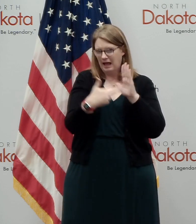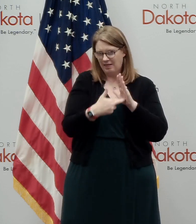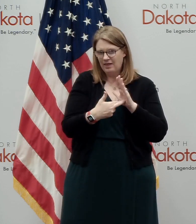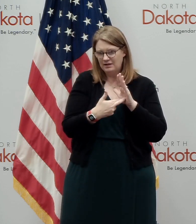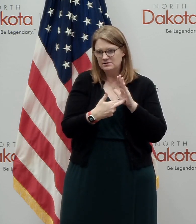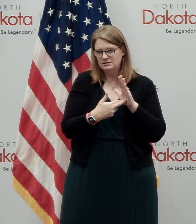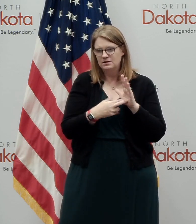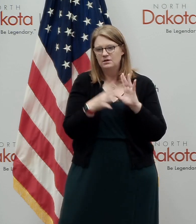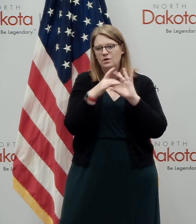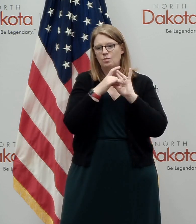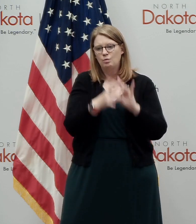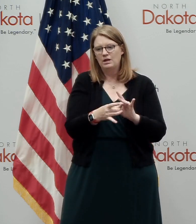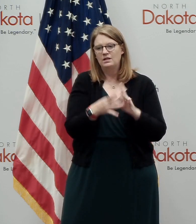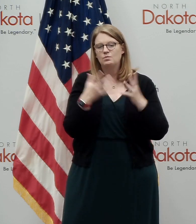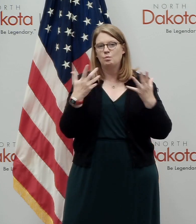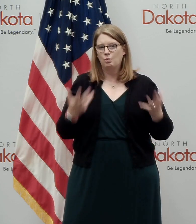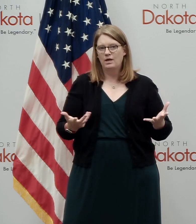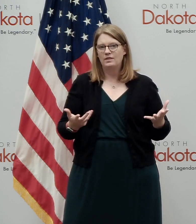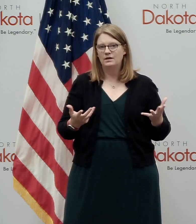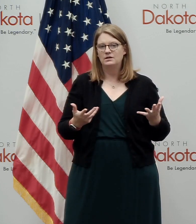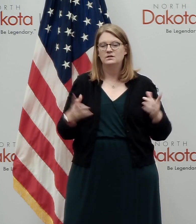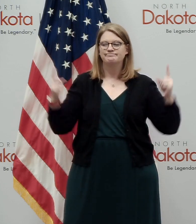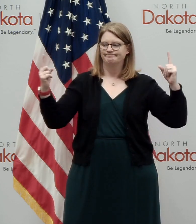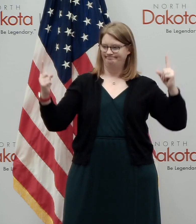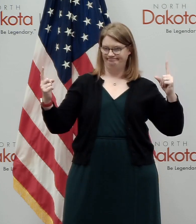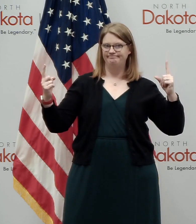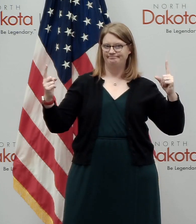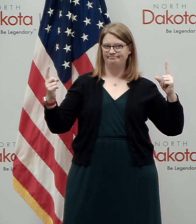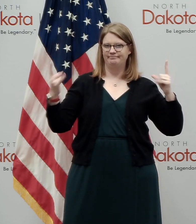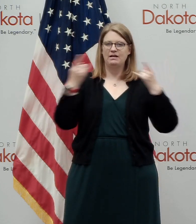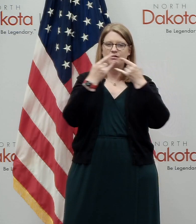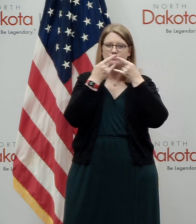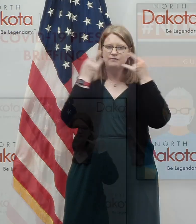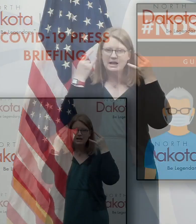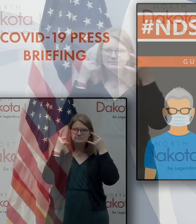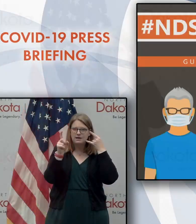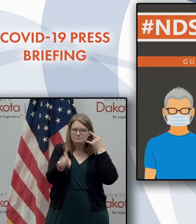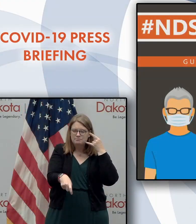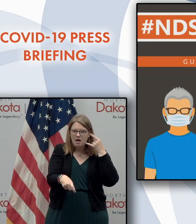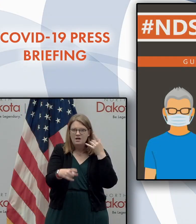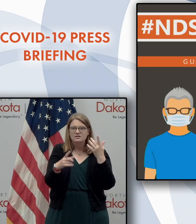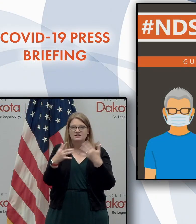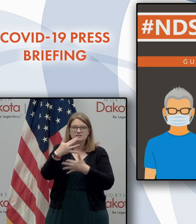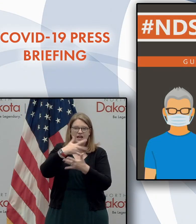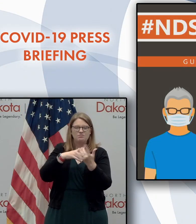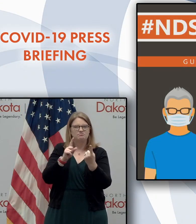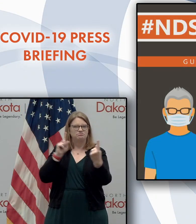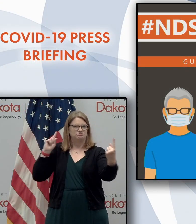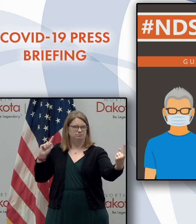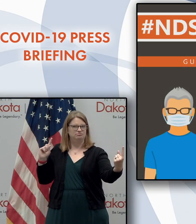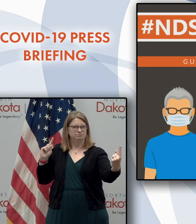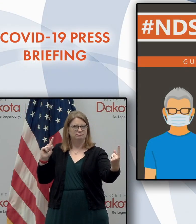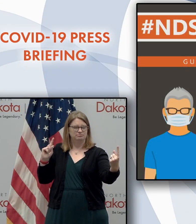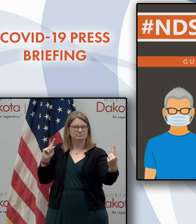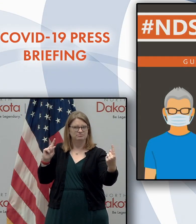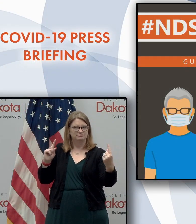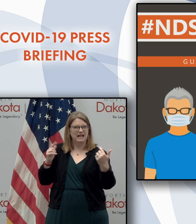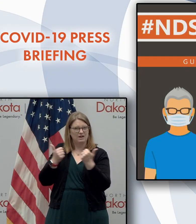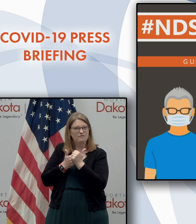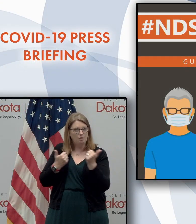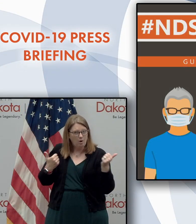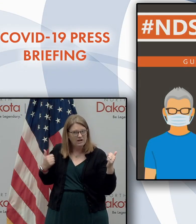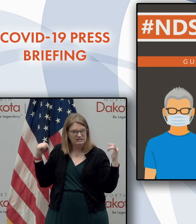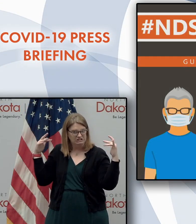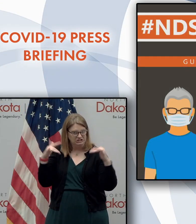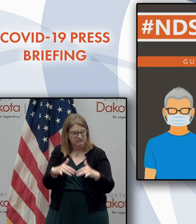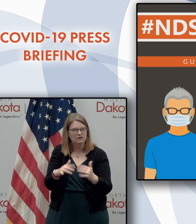which has to do with, again, social distancing, wearing face masks, avoiding large gatherings, washing your hands frequently. These are all